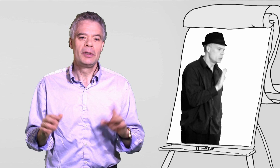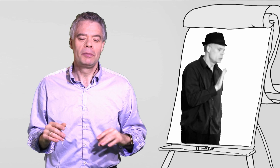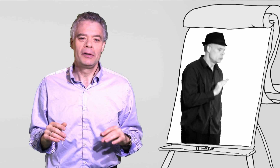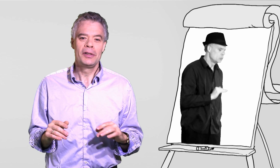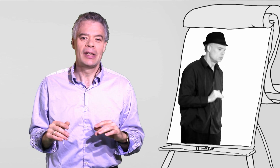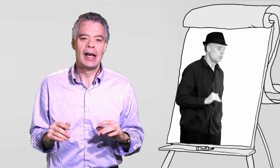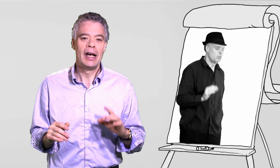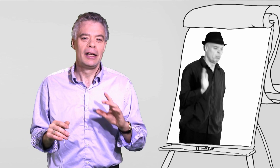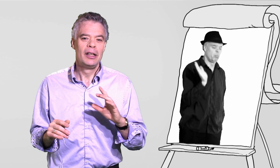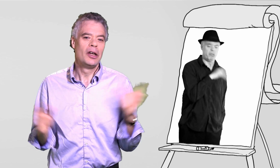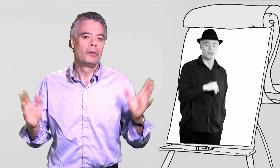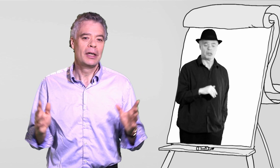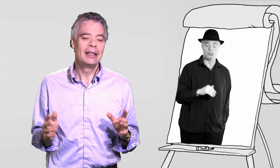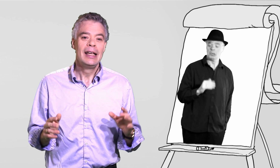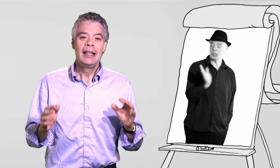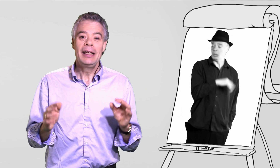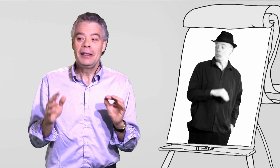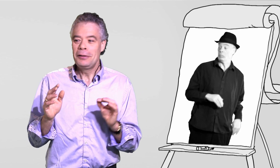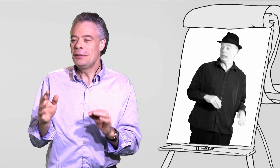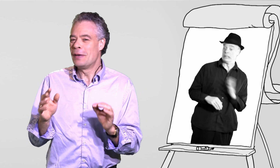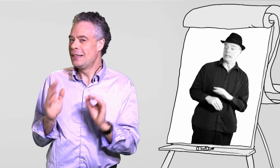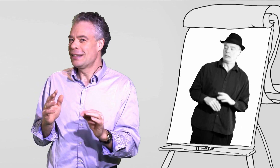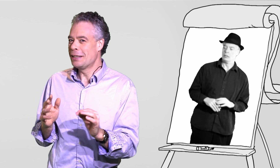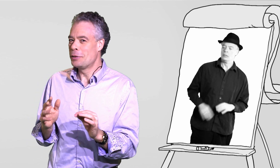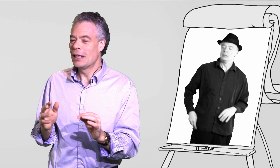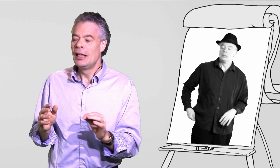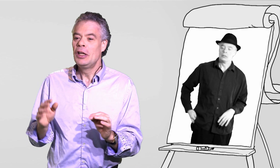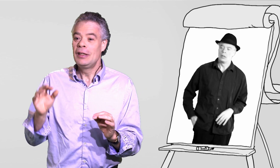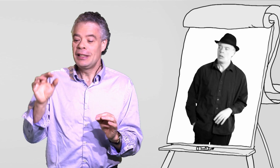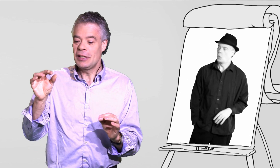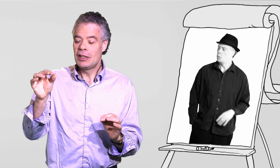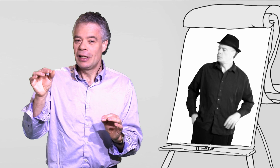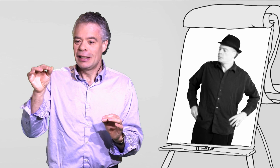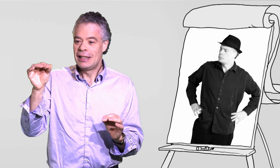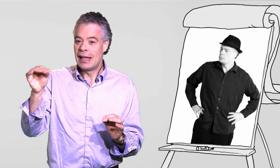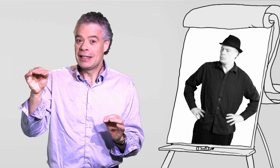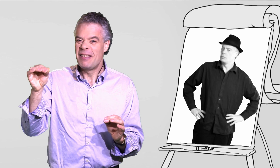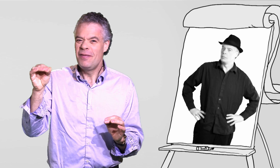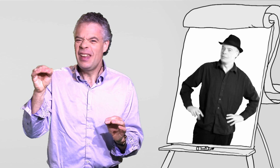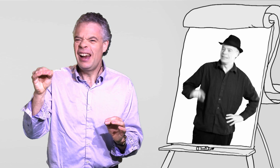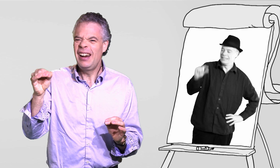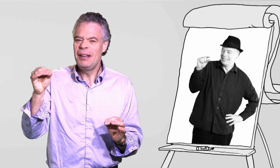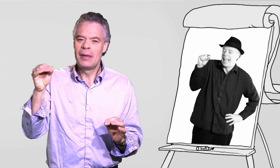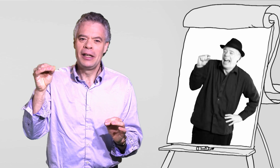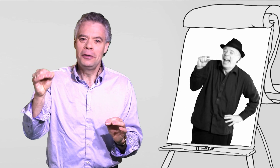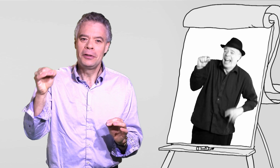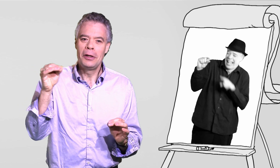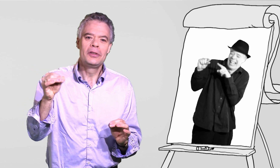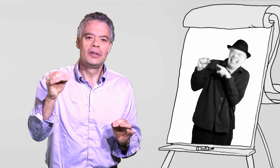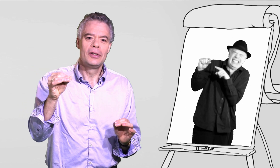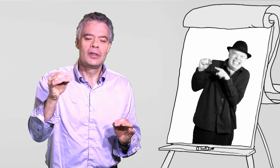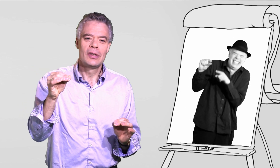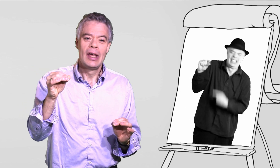that vitamins and minerals are not working, they do it by this little trick. They just test very minute